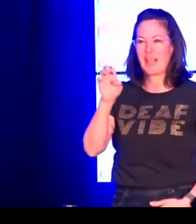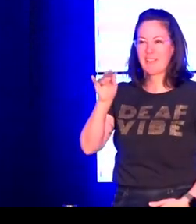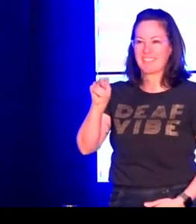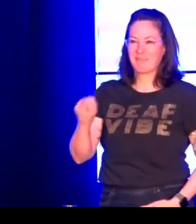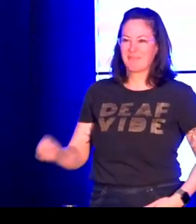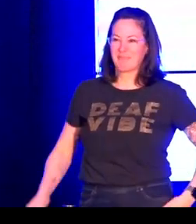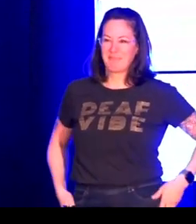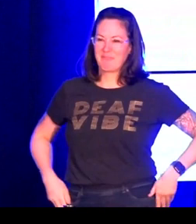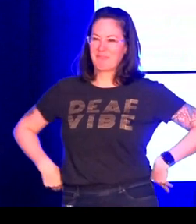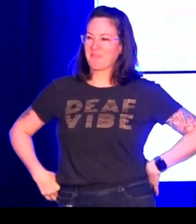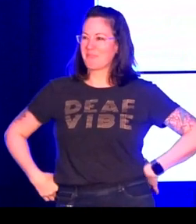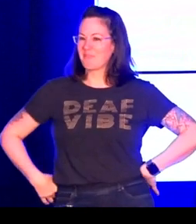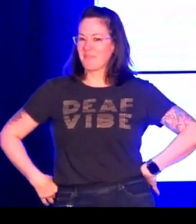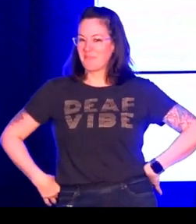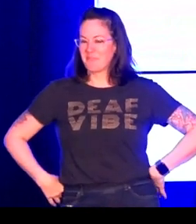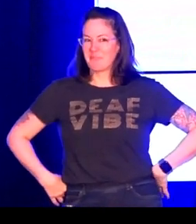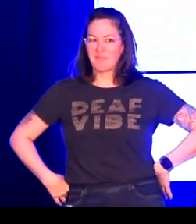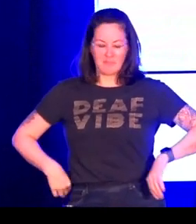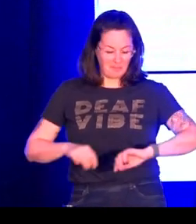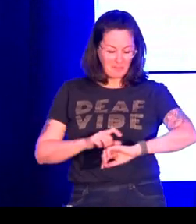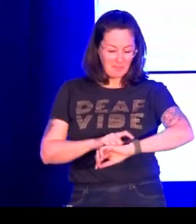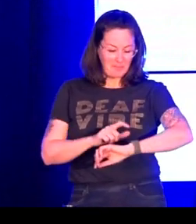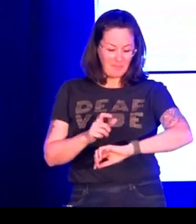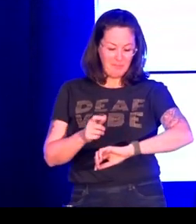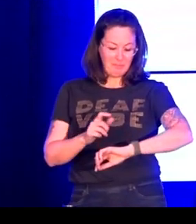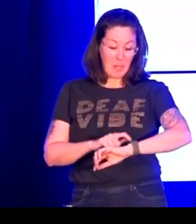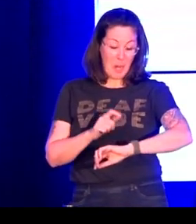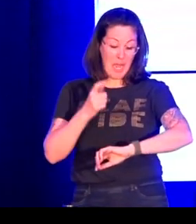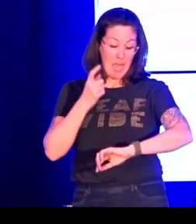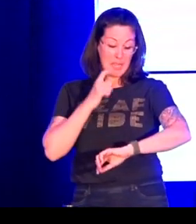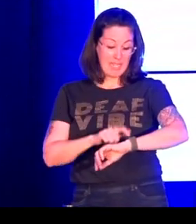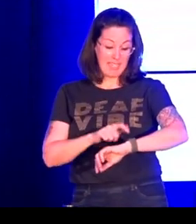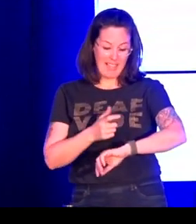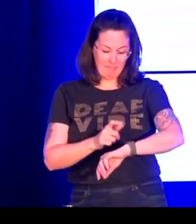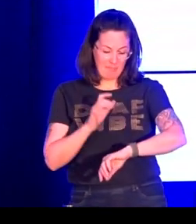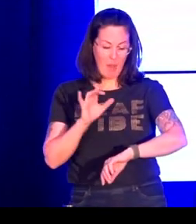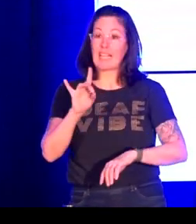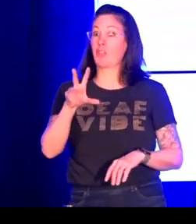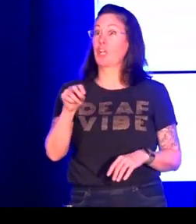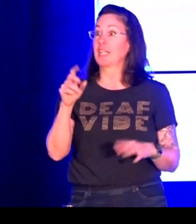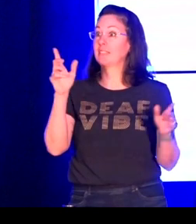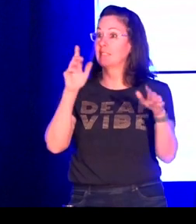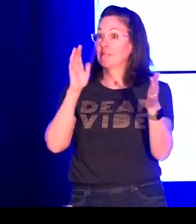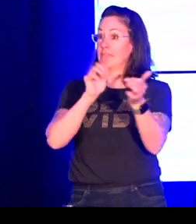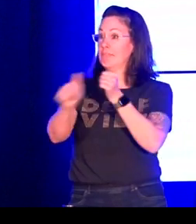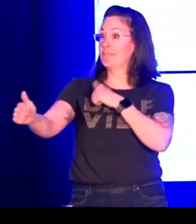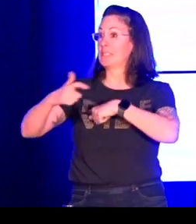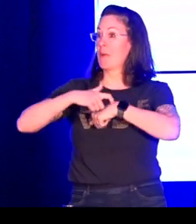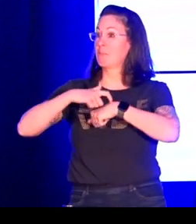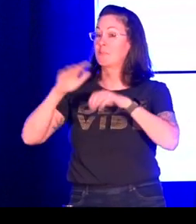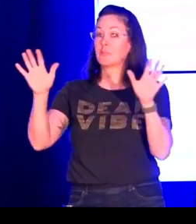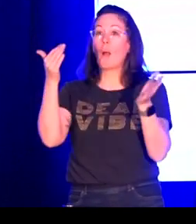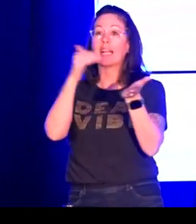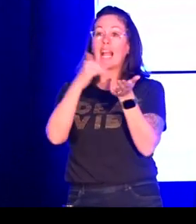broader communities who are not looking at it from an academic perspective about how all of this interacts. Oh,